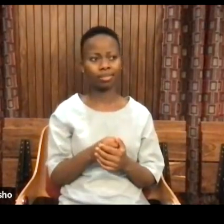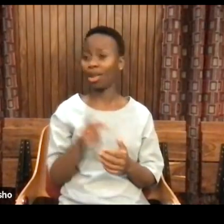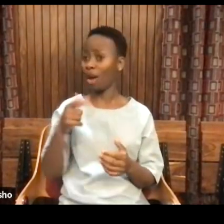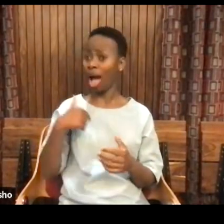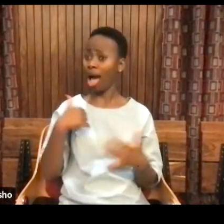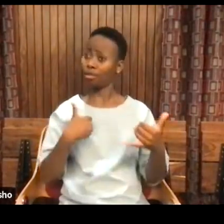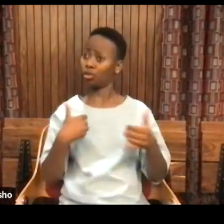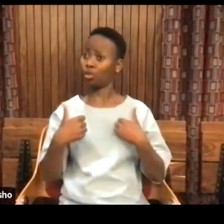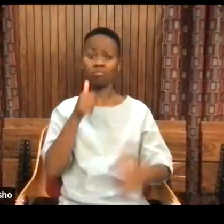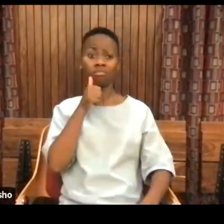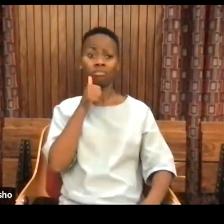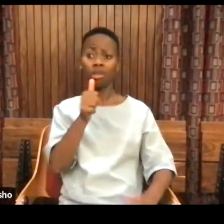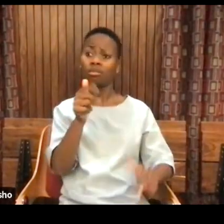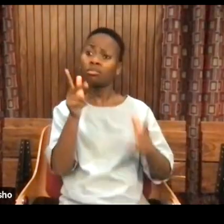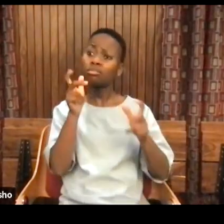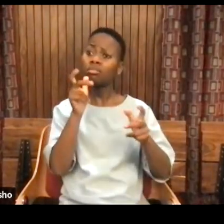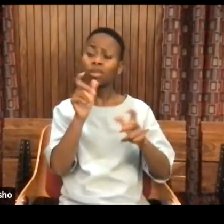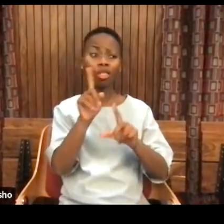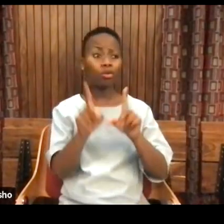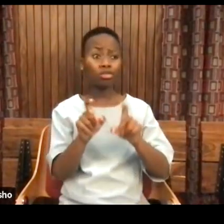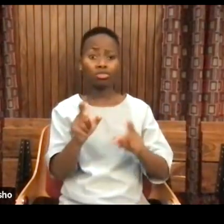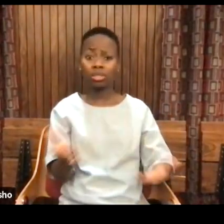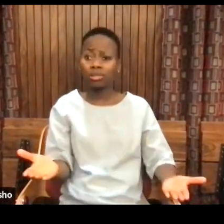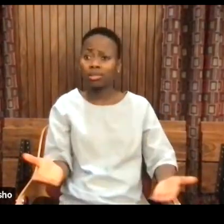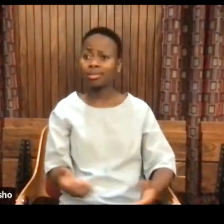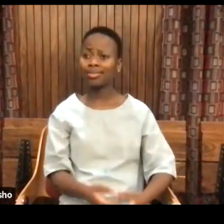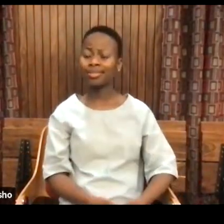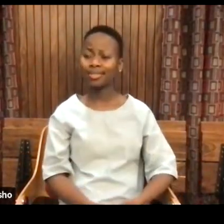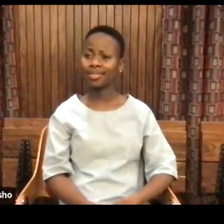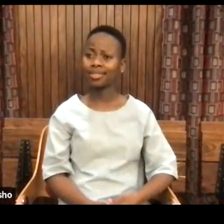I'm enjoying the questions. That was my point. So go ahead.